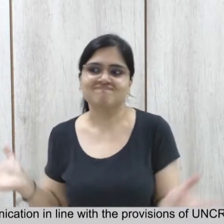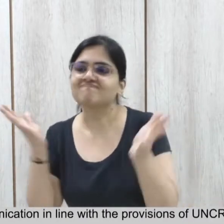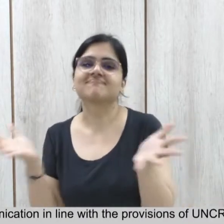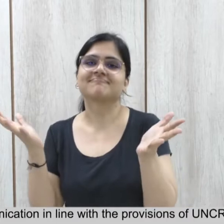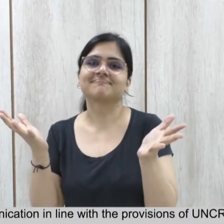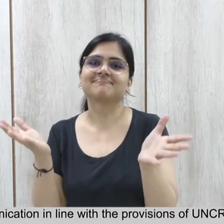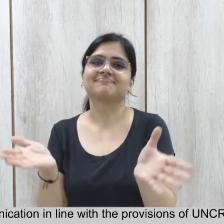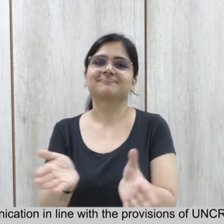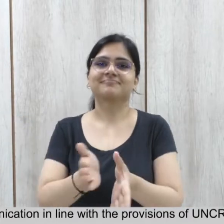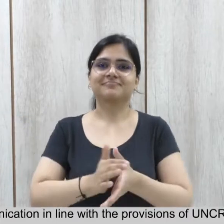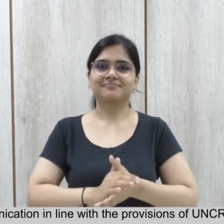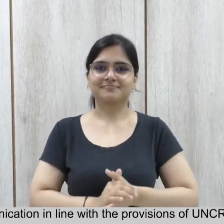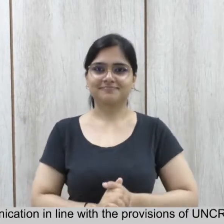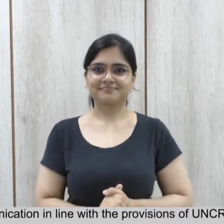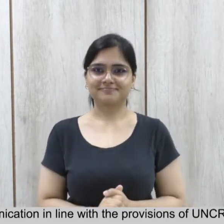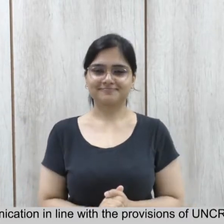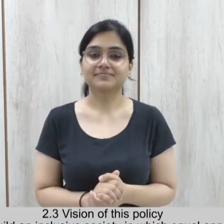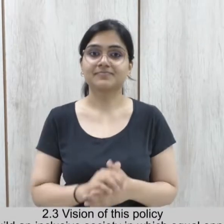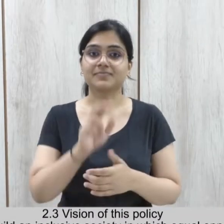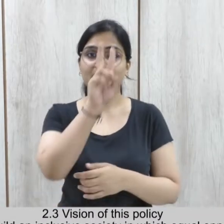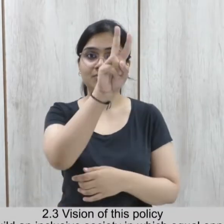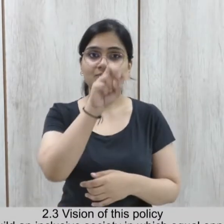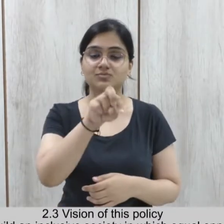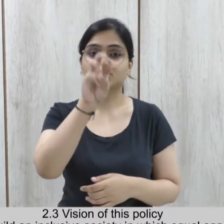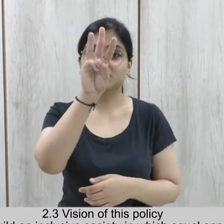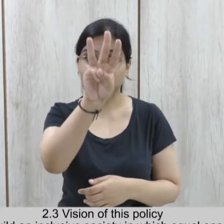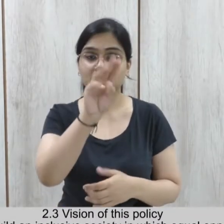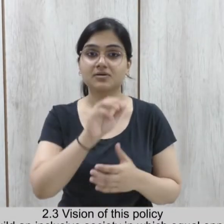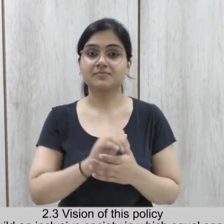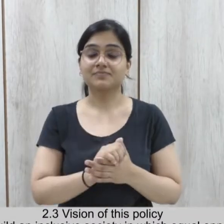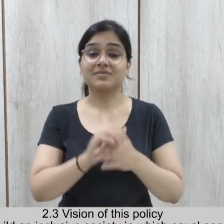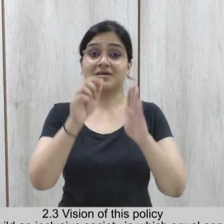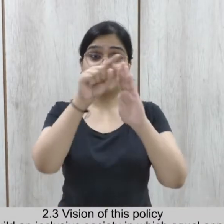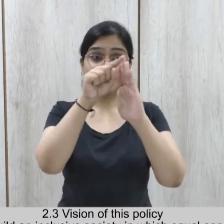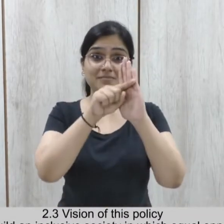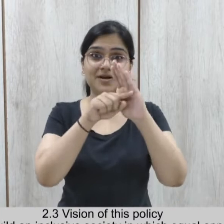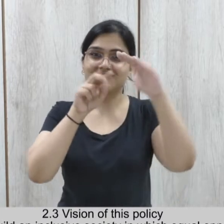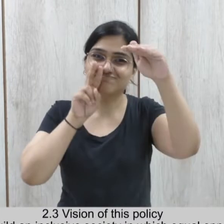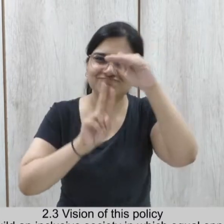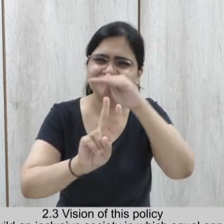line with provisions of the UNCRPD. 2.3 Vision of this policy